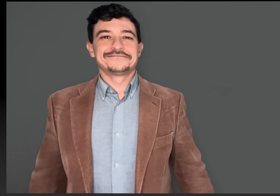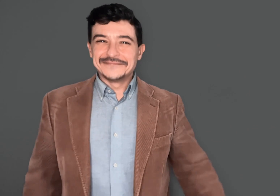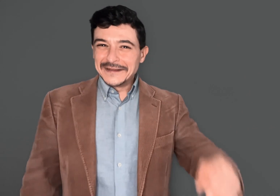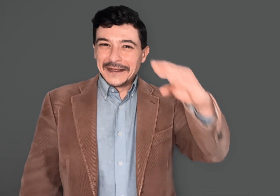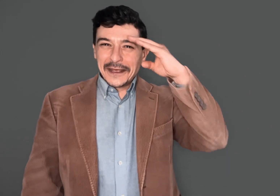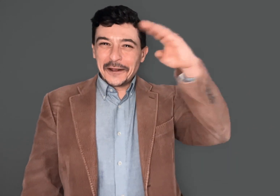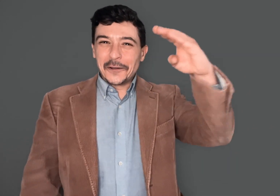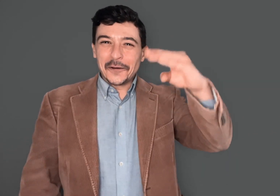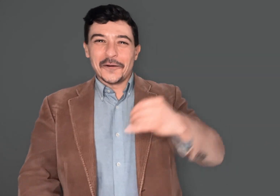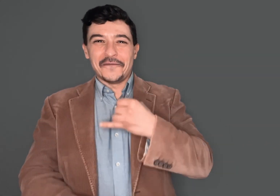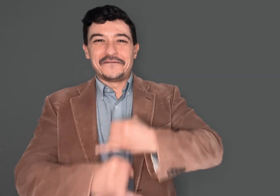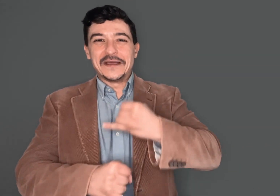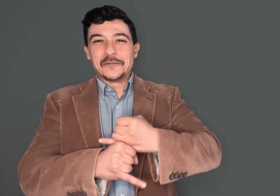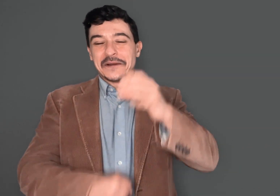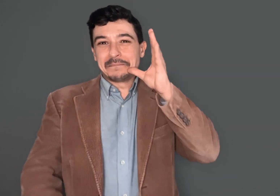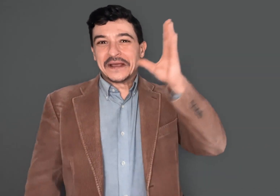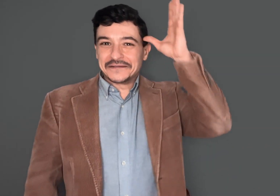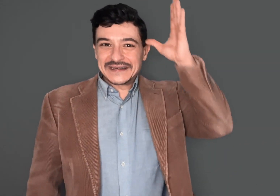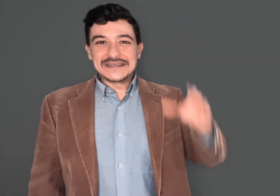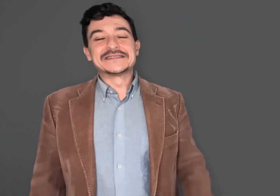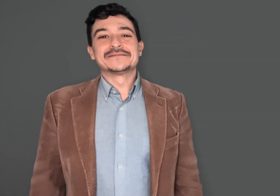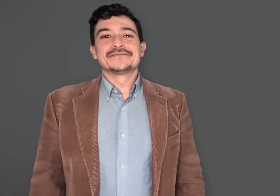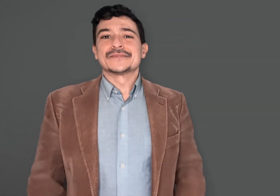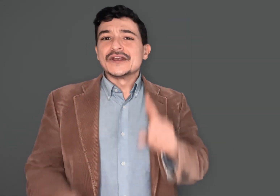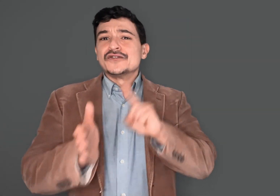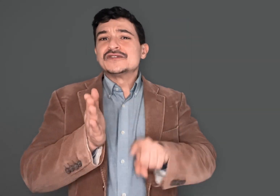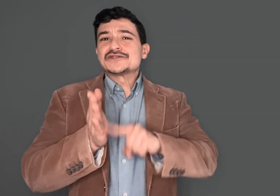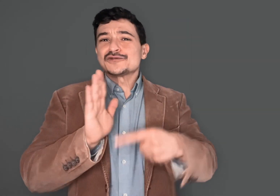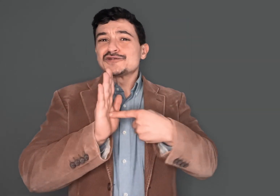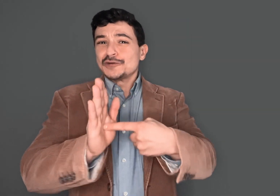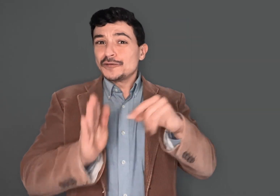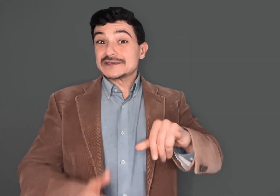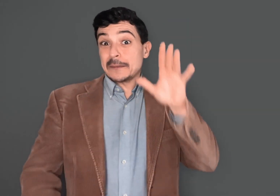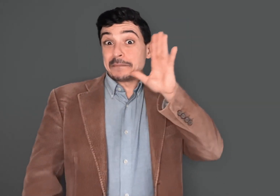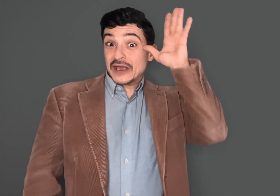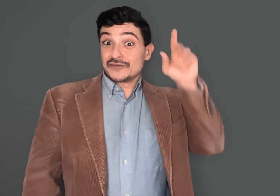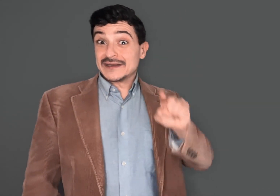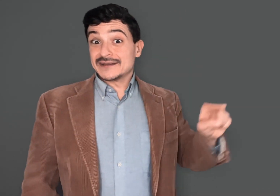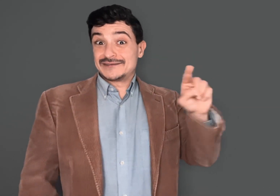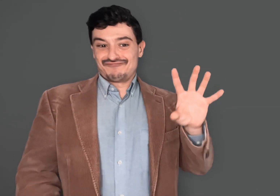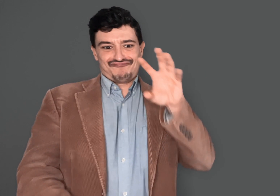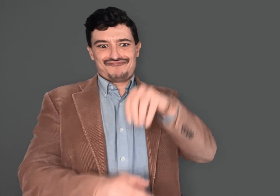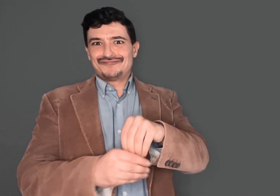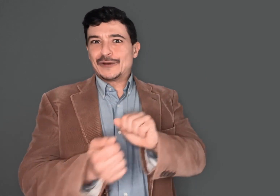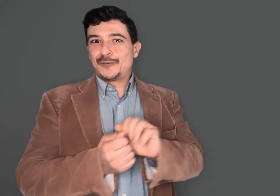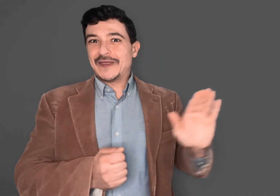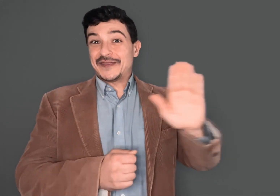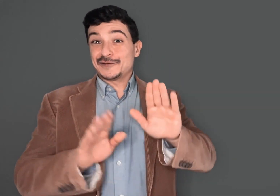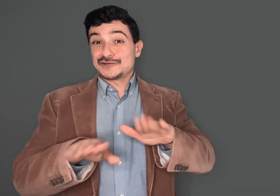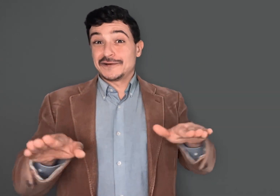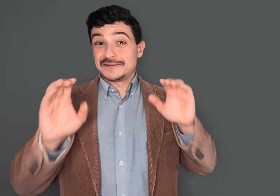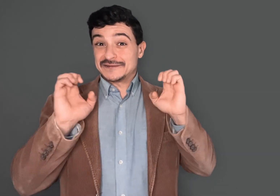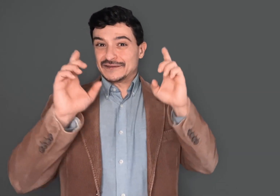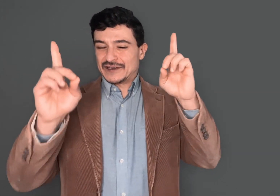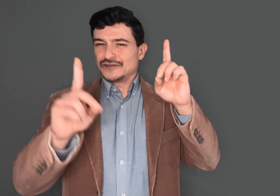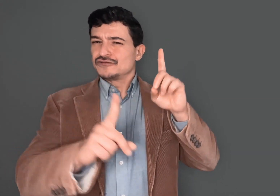Hello, Fanwood parents. Studies show that parental involvement in a child's education